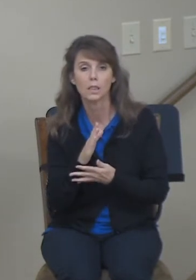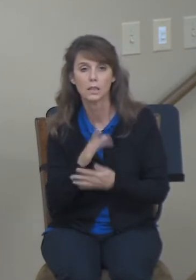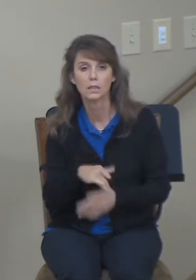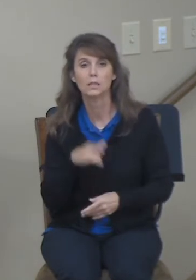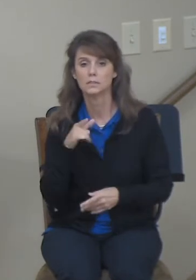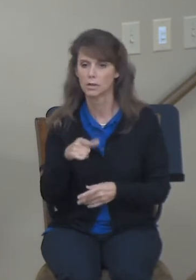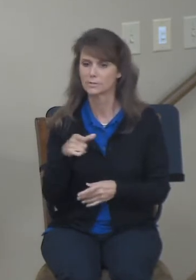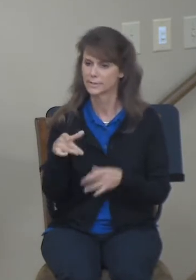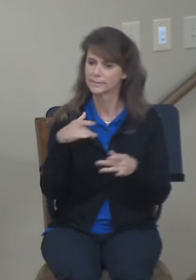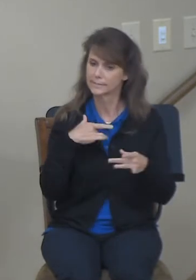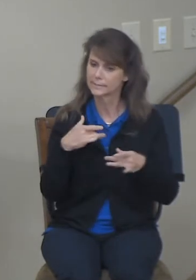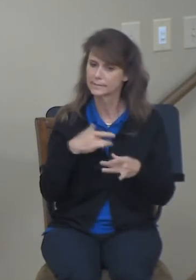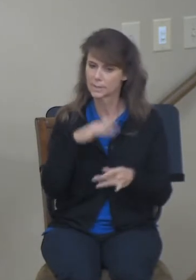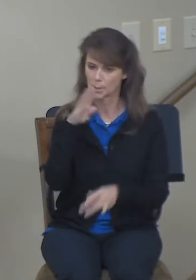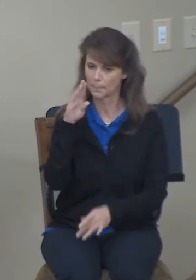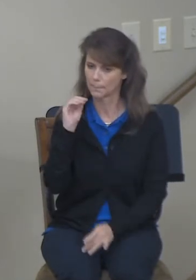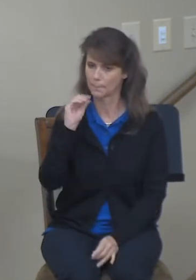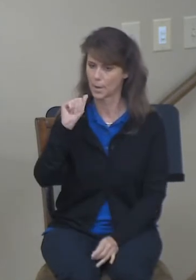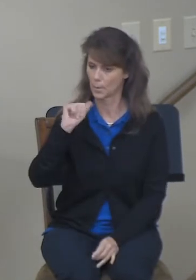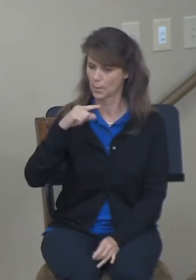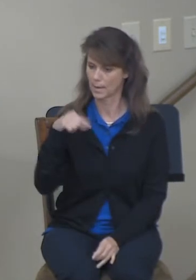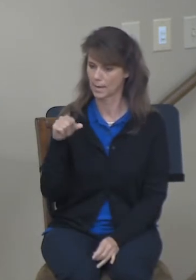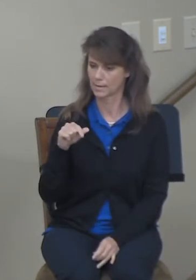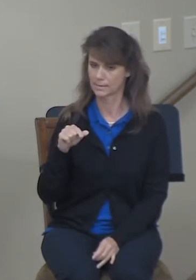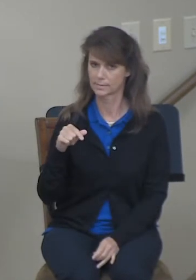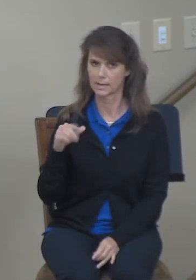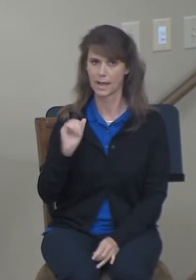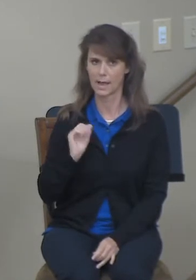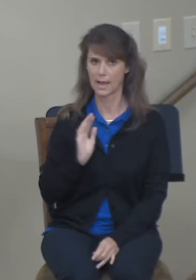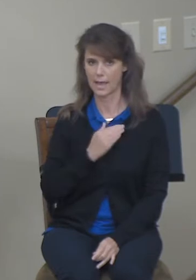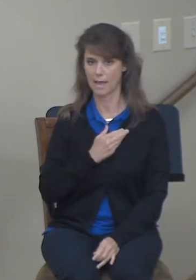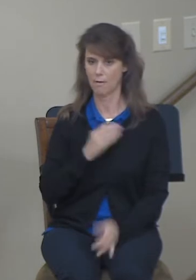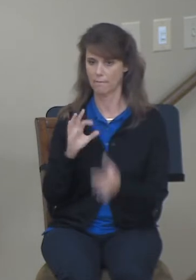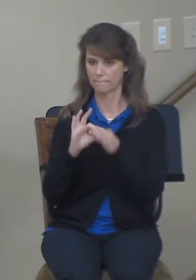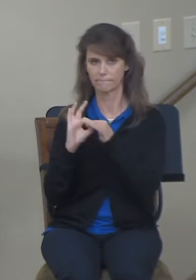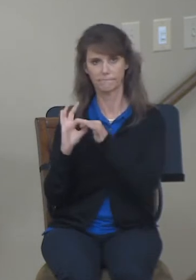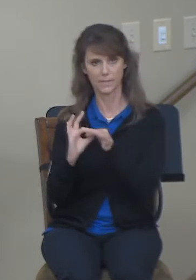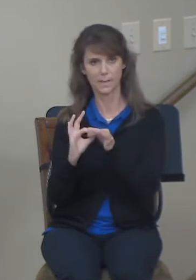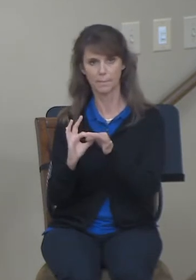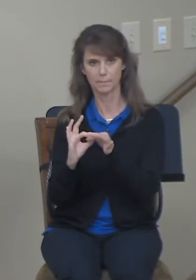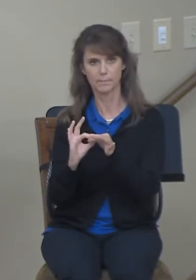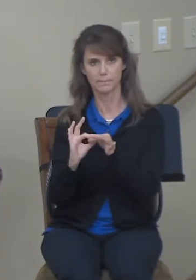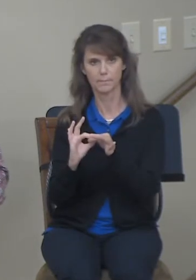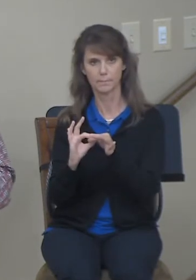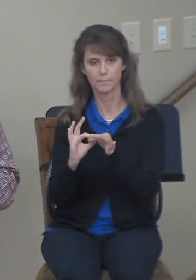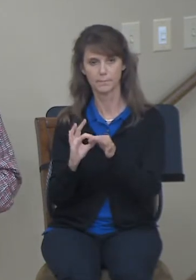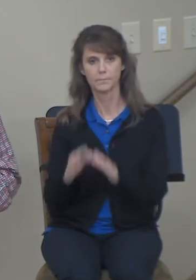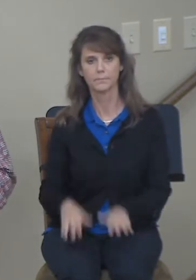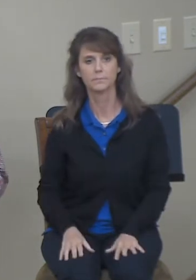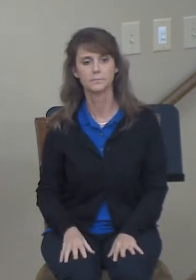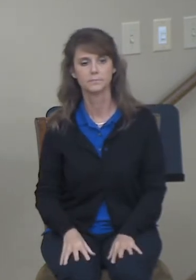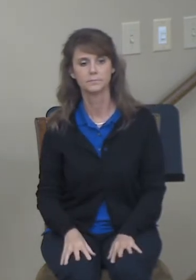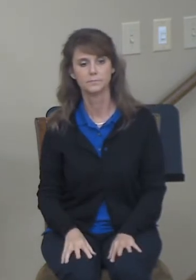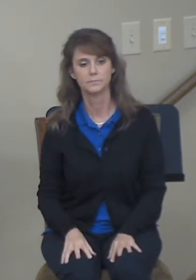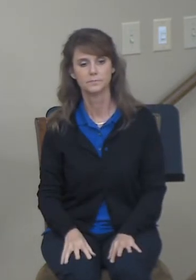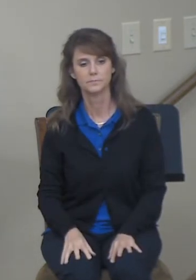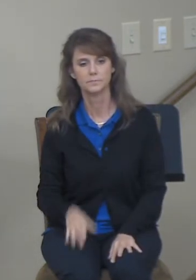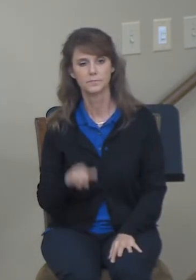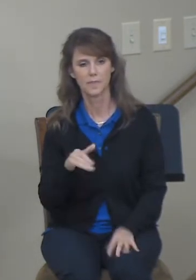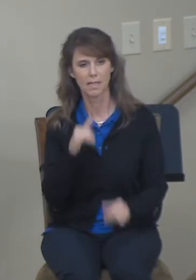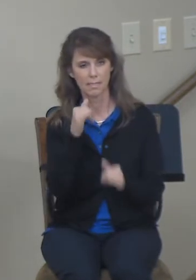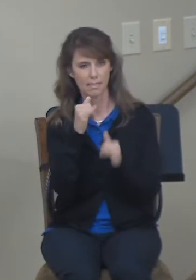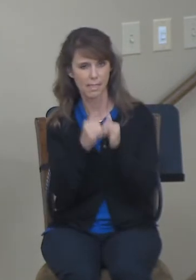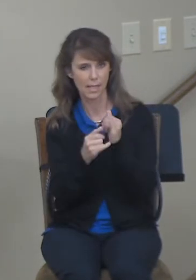consider Boaz, our kinsman. Now in this statement, she brings up in the very last